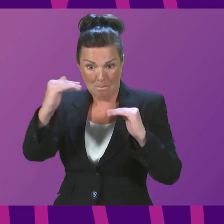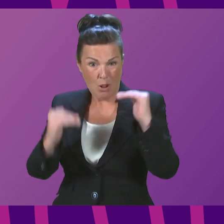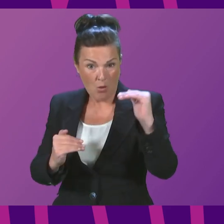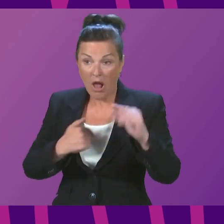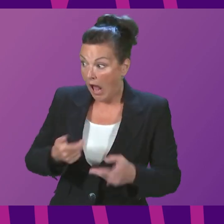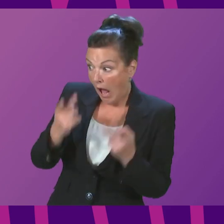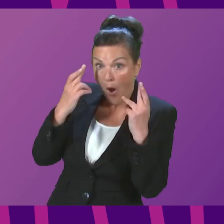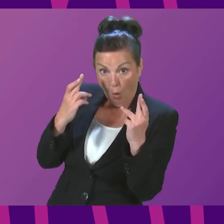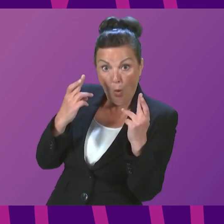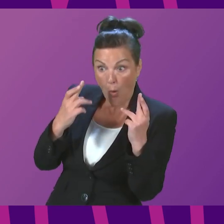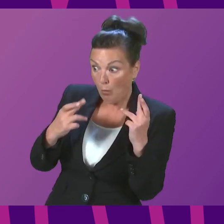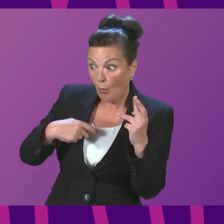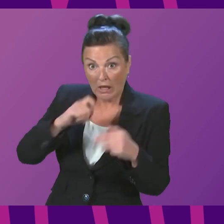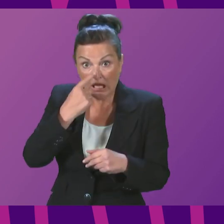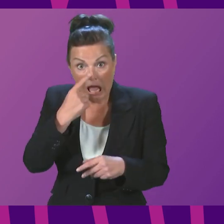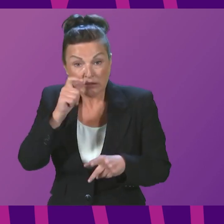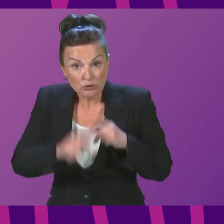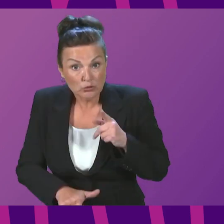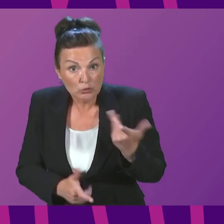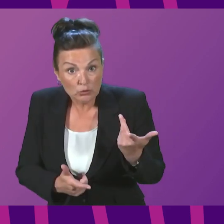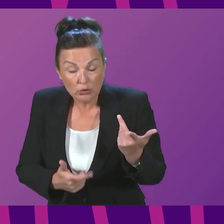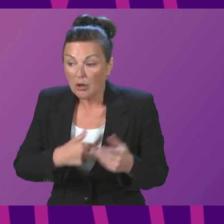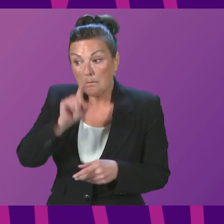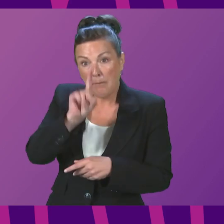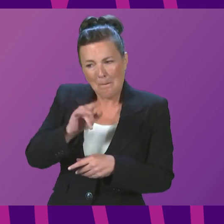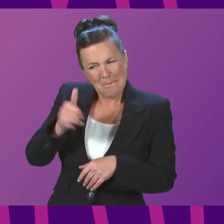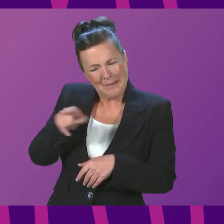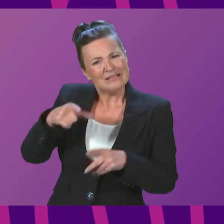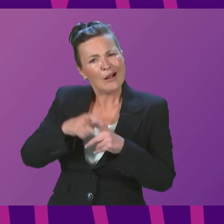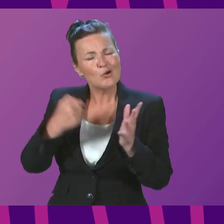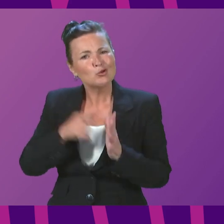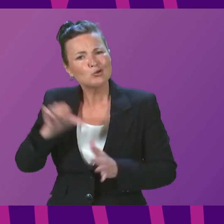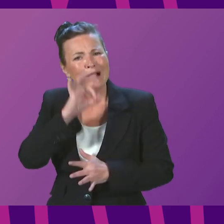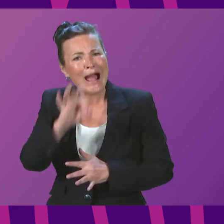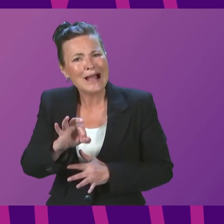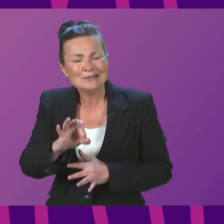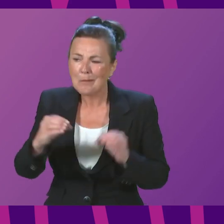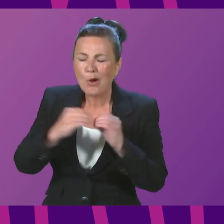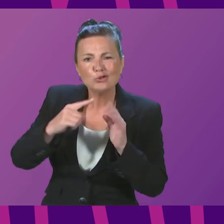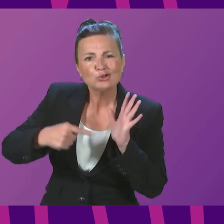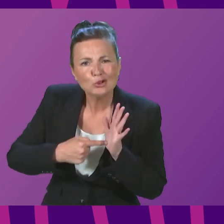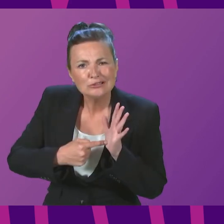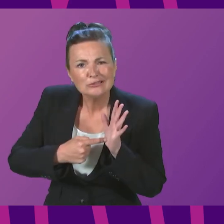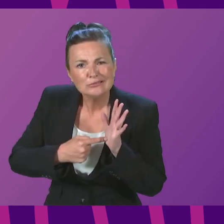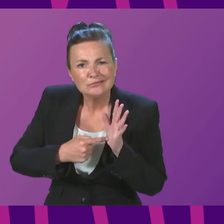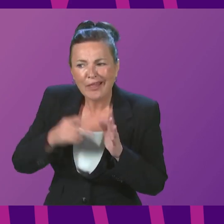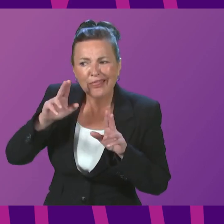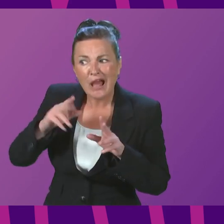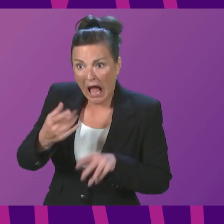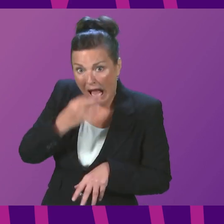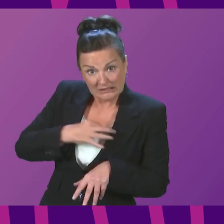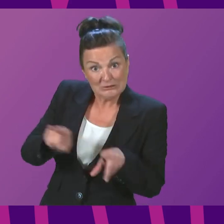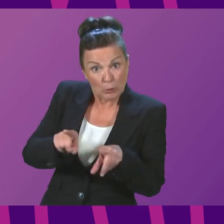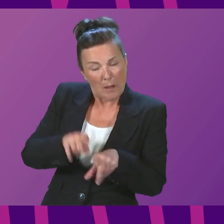position, then perhaps, as well as, not instead of, but as well as asking me questions, he might want to make one or two representations to his boss at